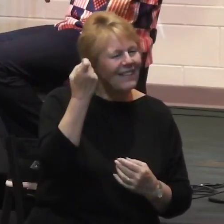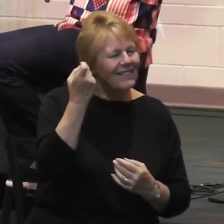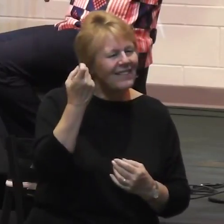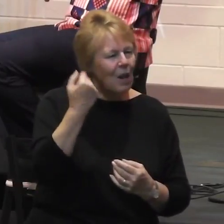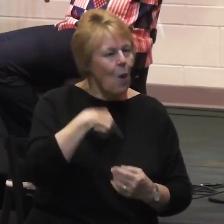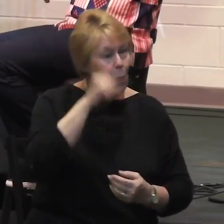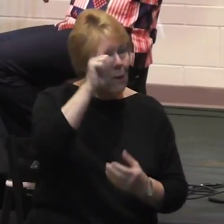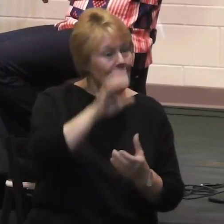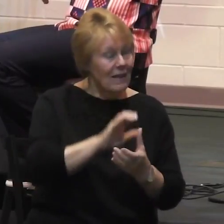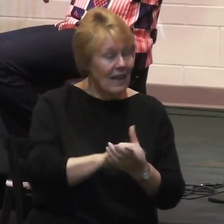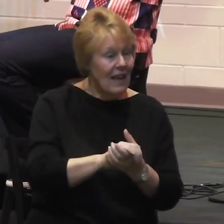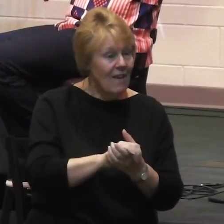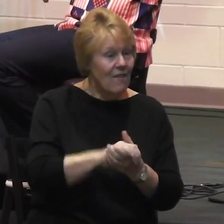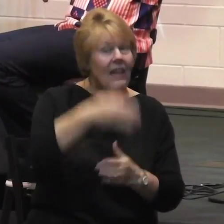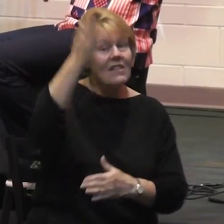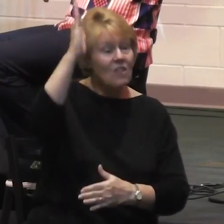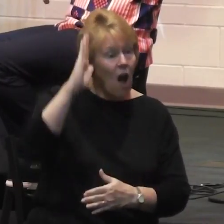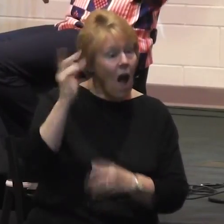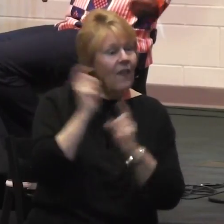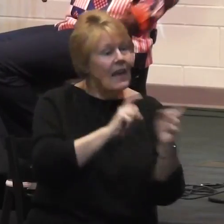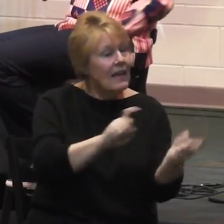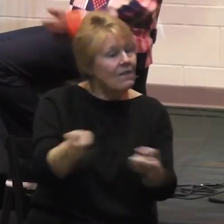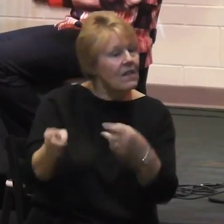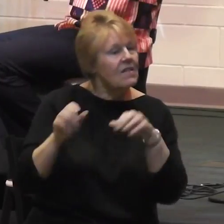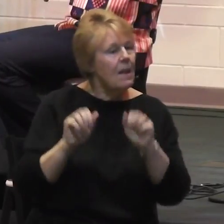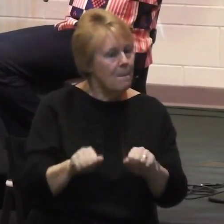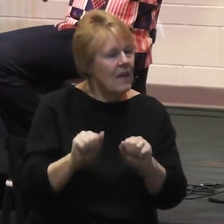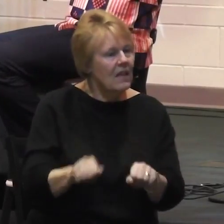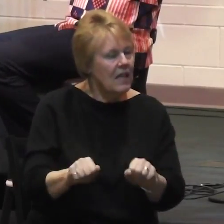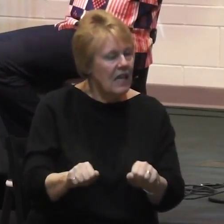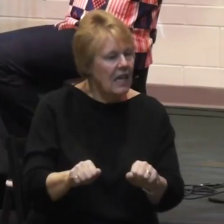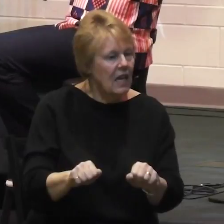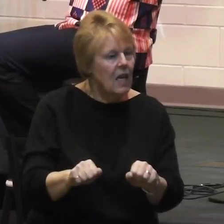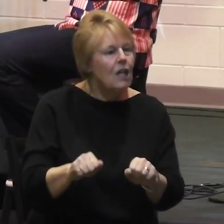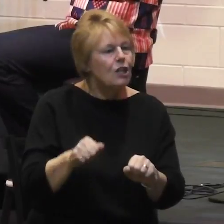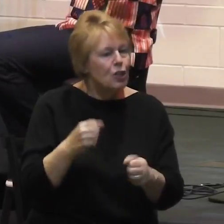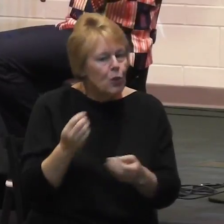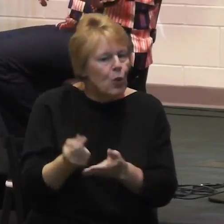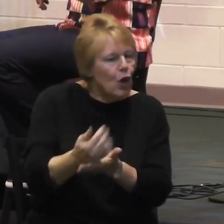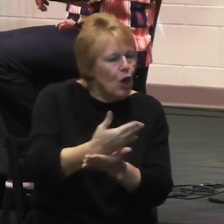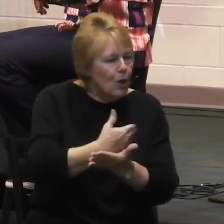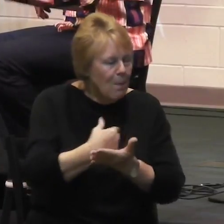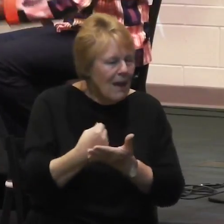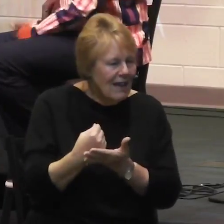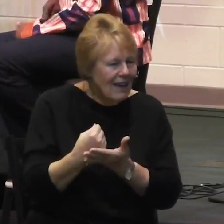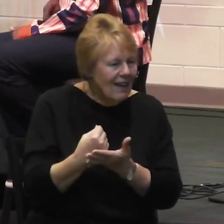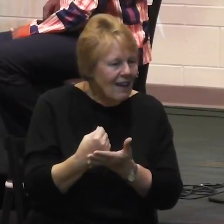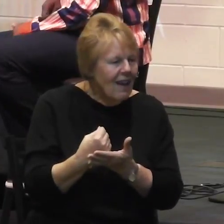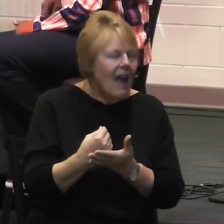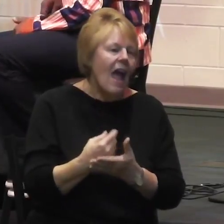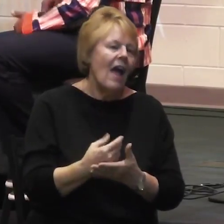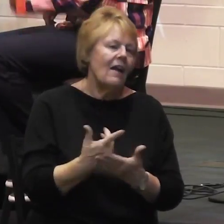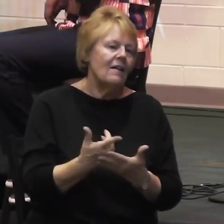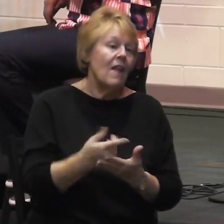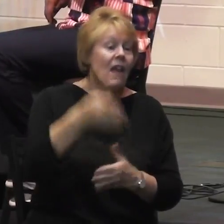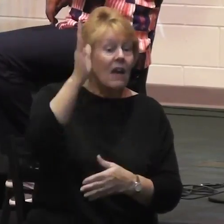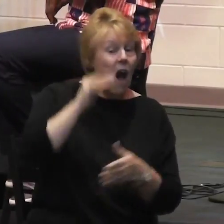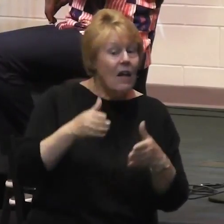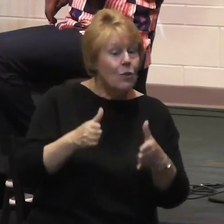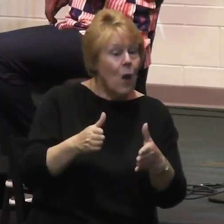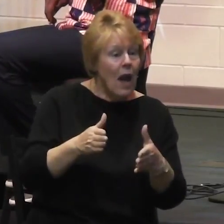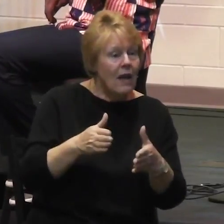that it's God who gives us the ability to generate wealth. And doing business God's way is the best way to do business.